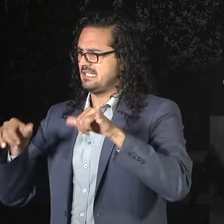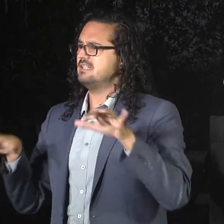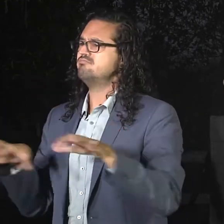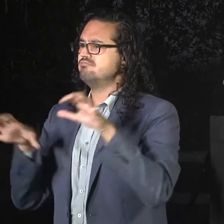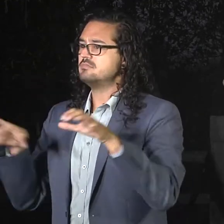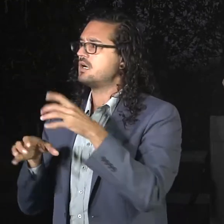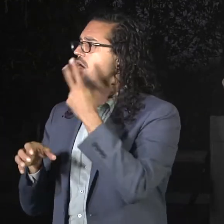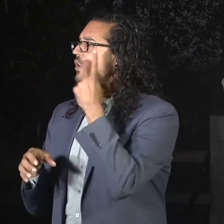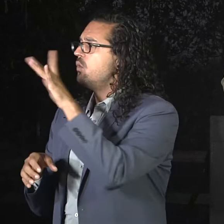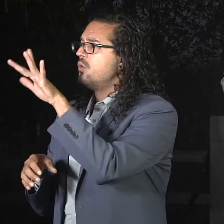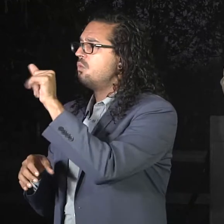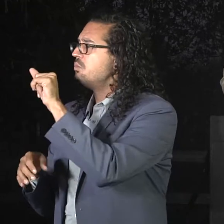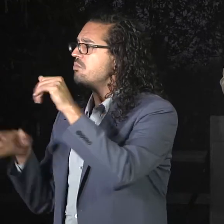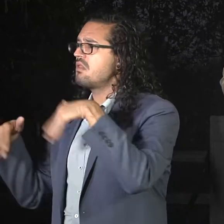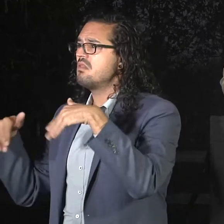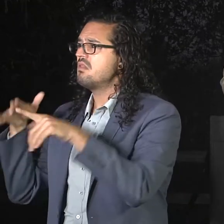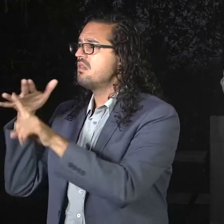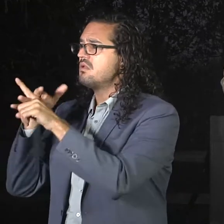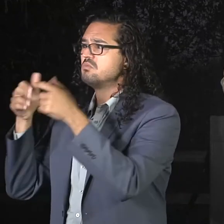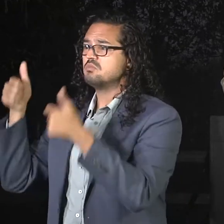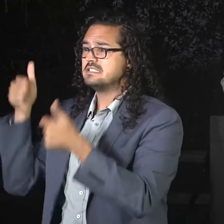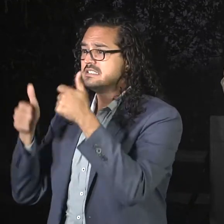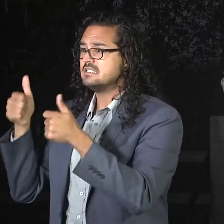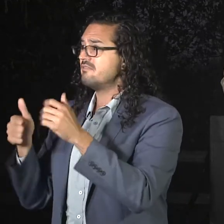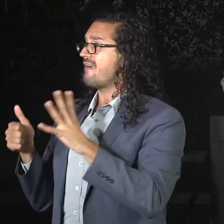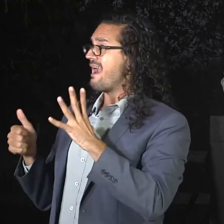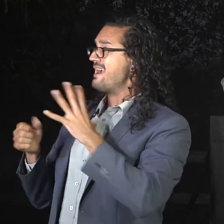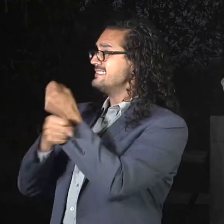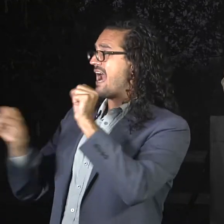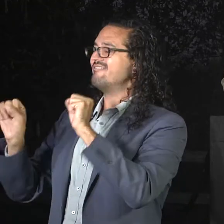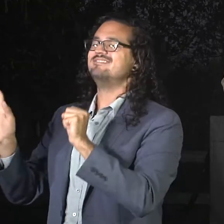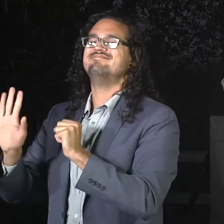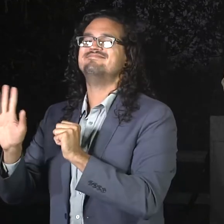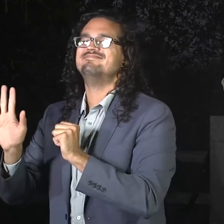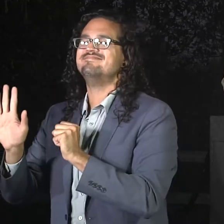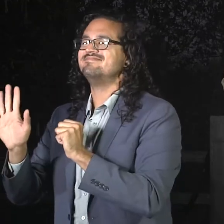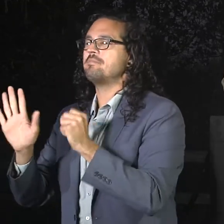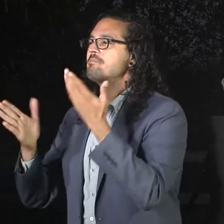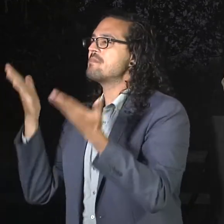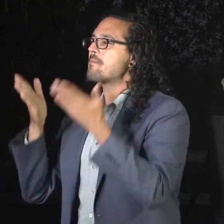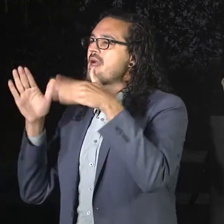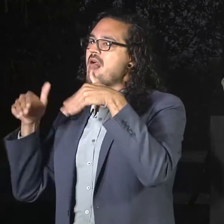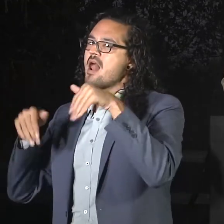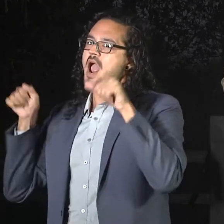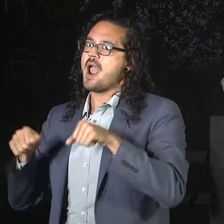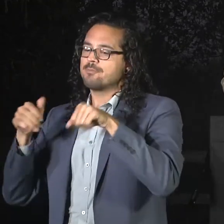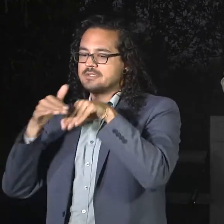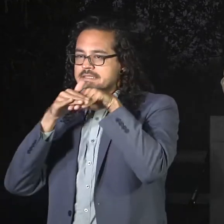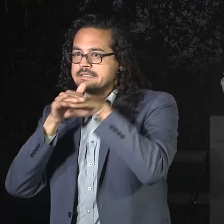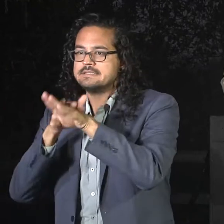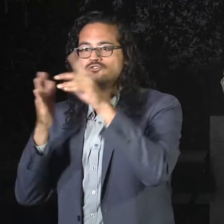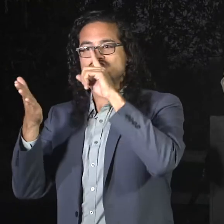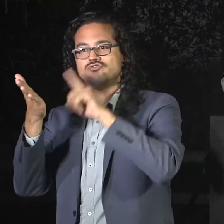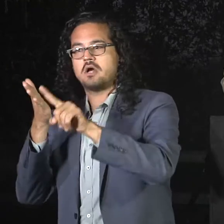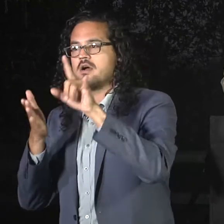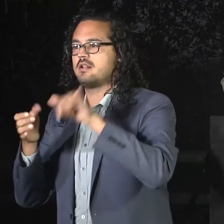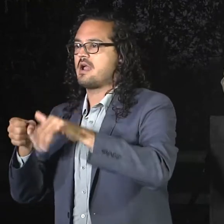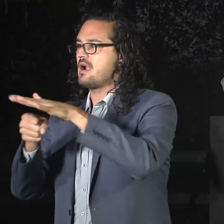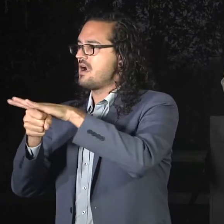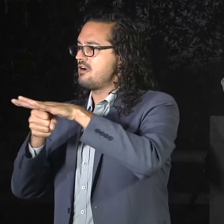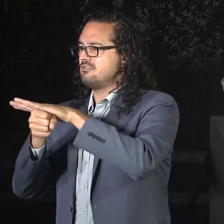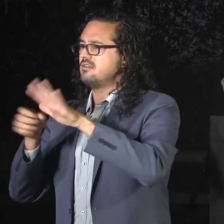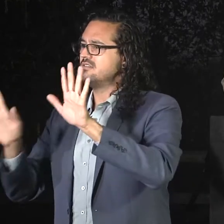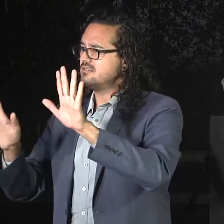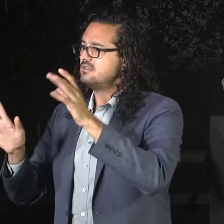completed yet. Because your house may not be represented on that map as having damage or being destroyed. As the damage